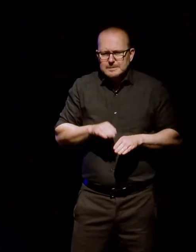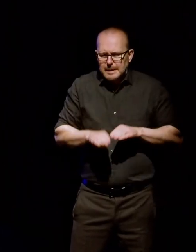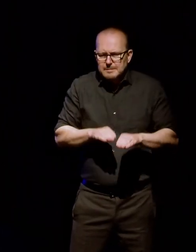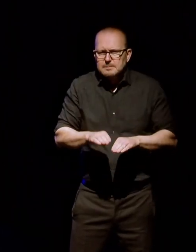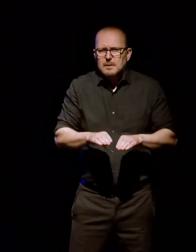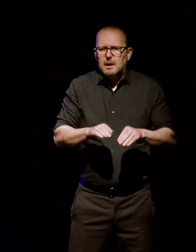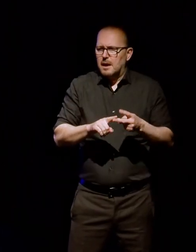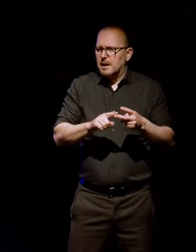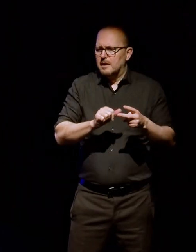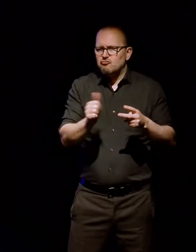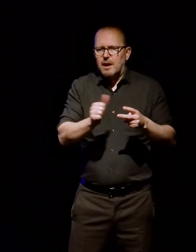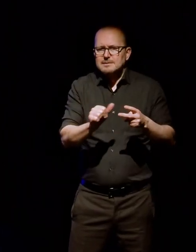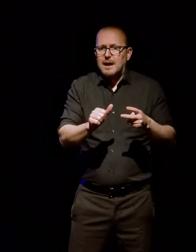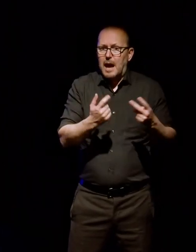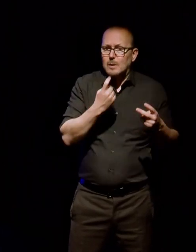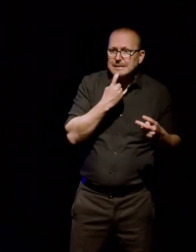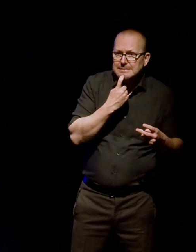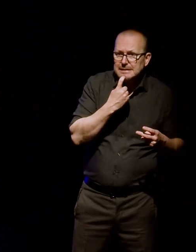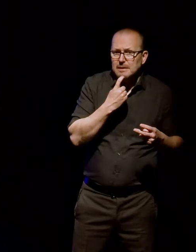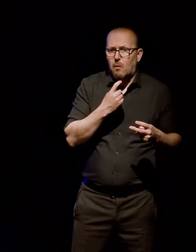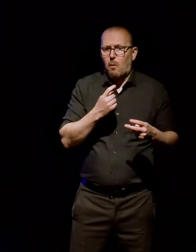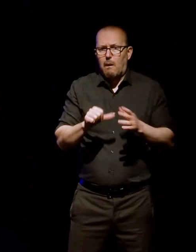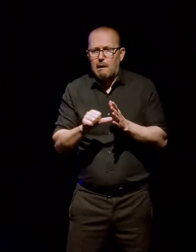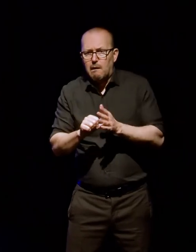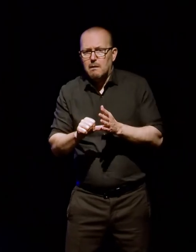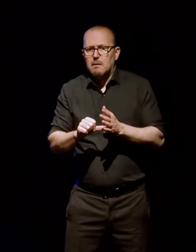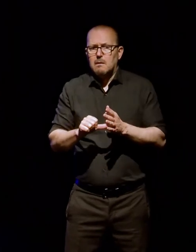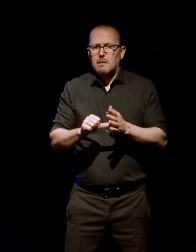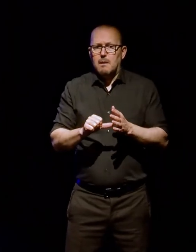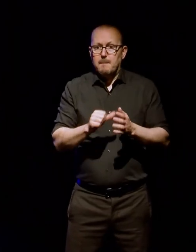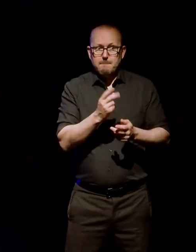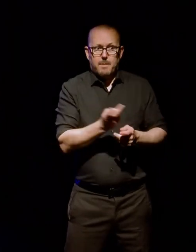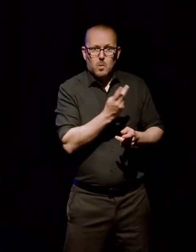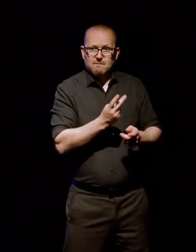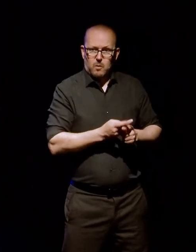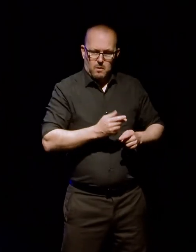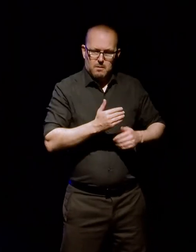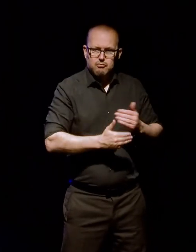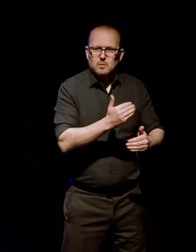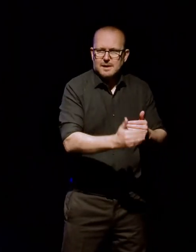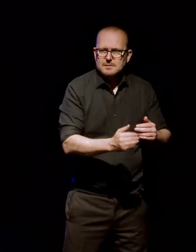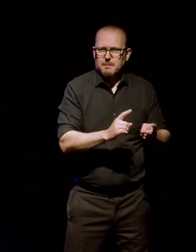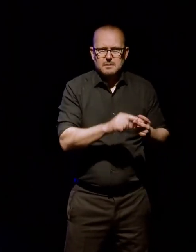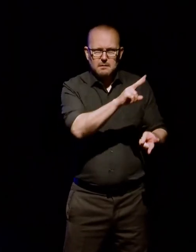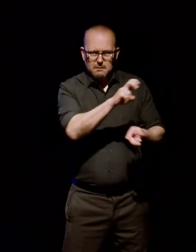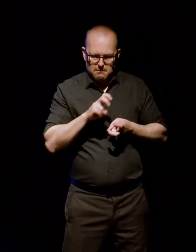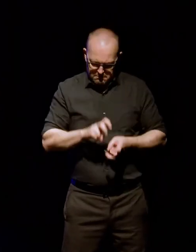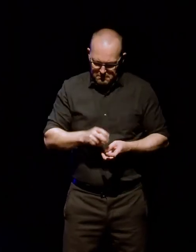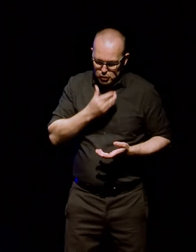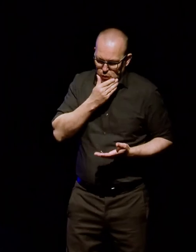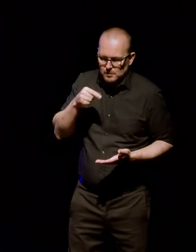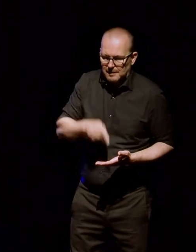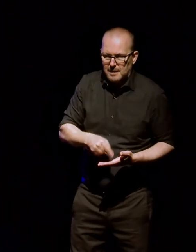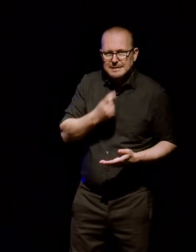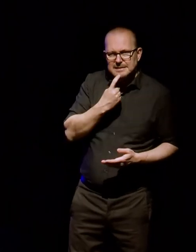easy it is in terms of both the users and to be able to use the data that's in those accounts. Um, so a lot of what,